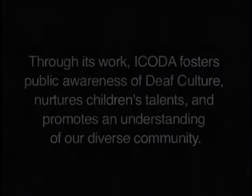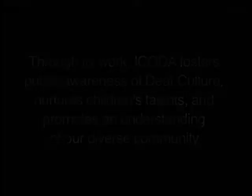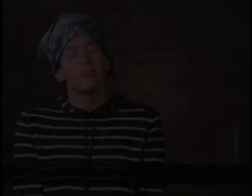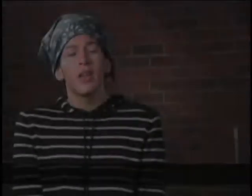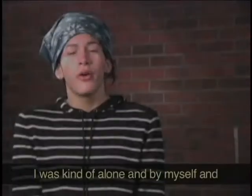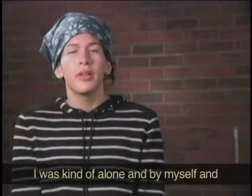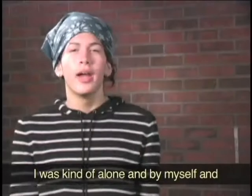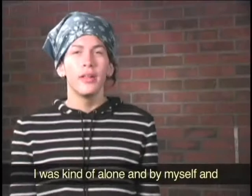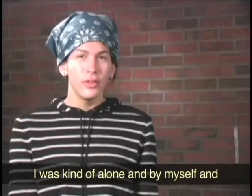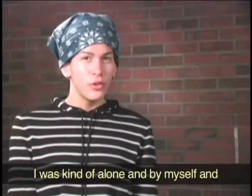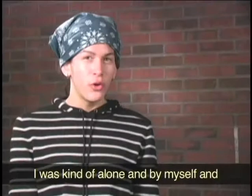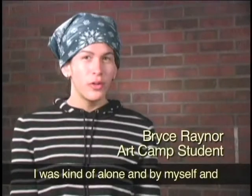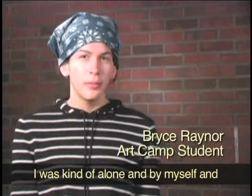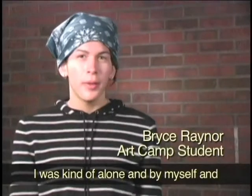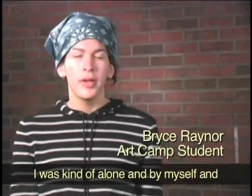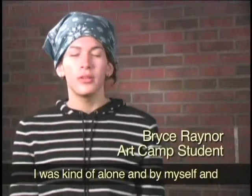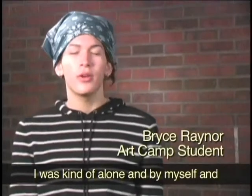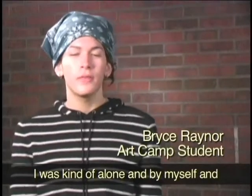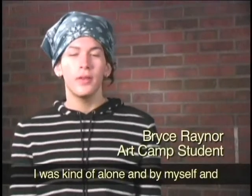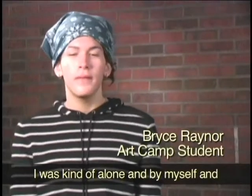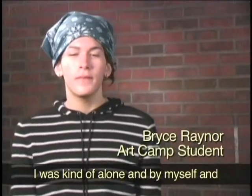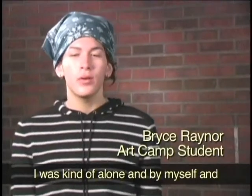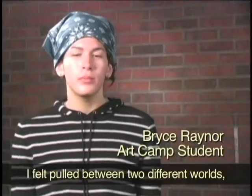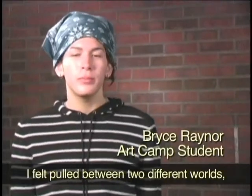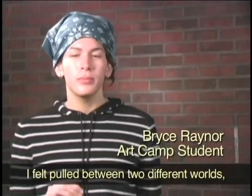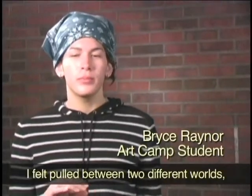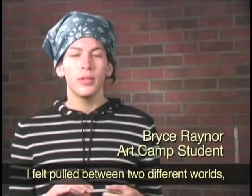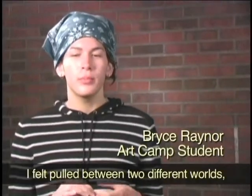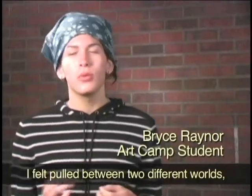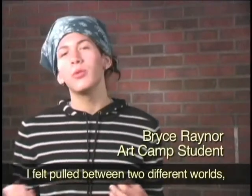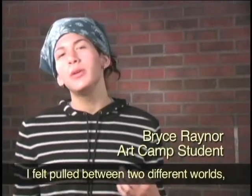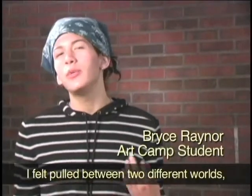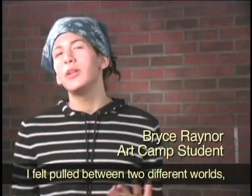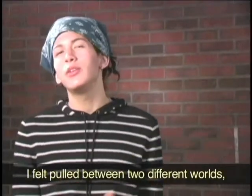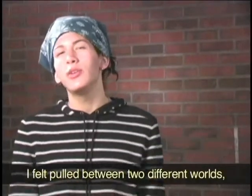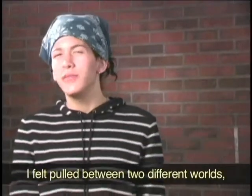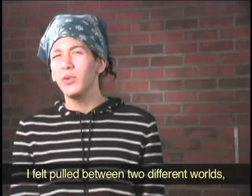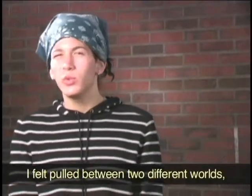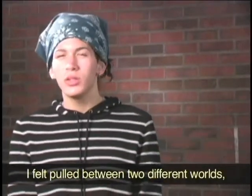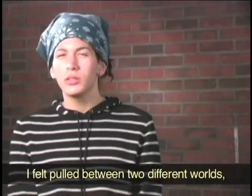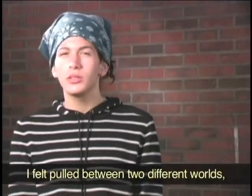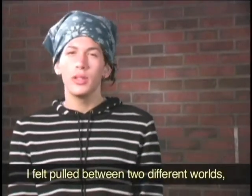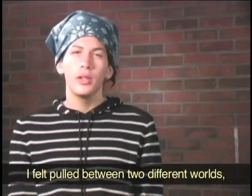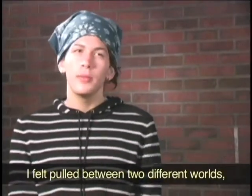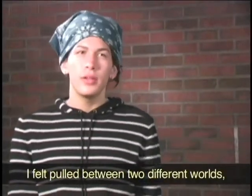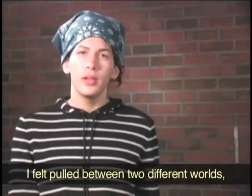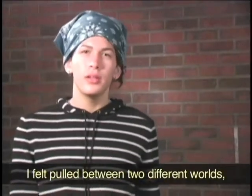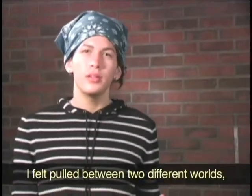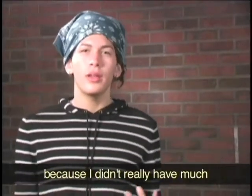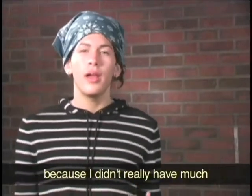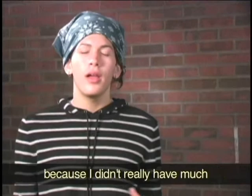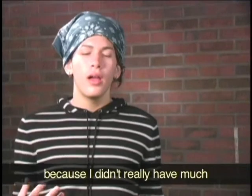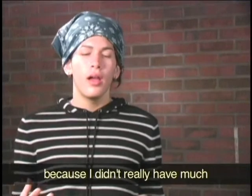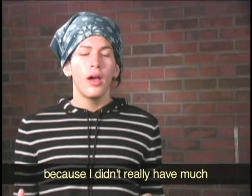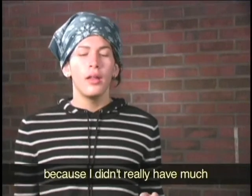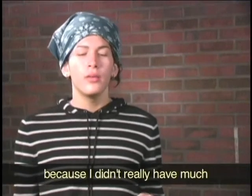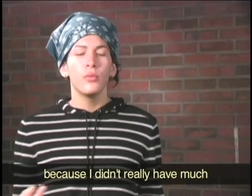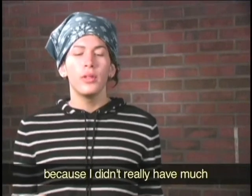I was kind of alone and by myself and I felt it pulled between two different worlds because I didn't really